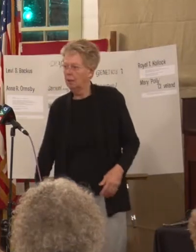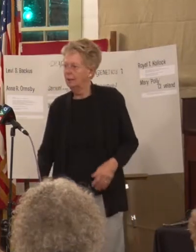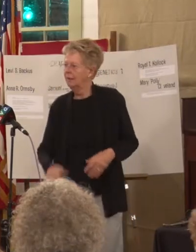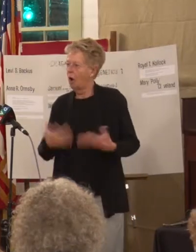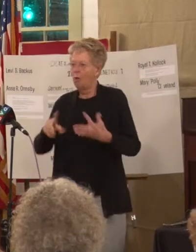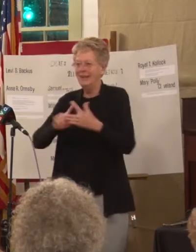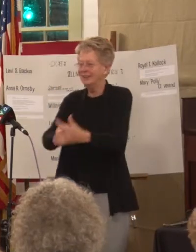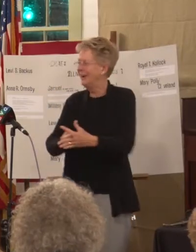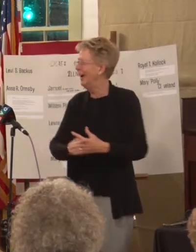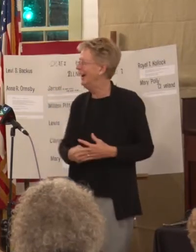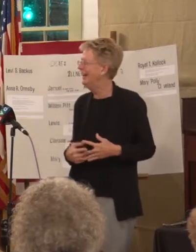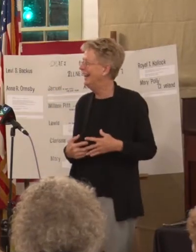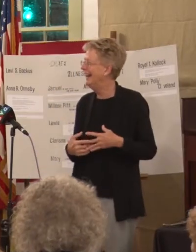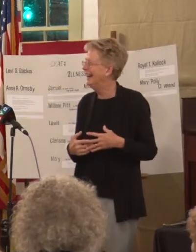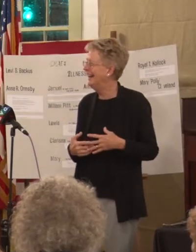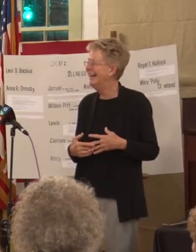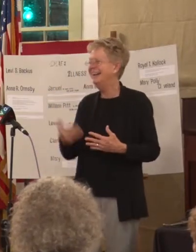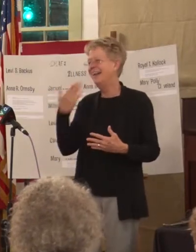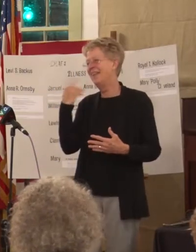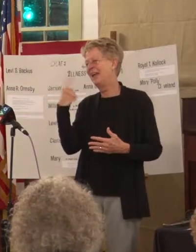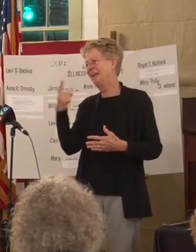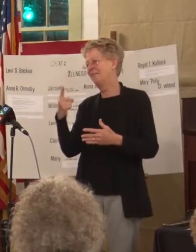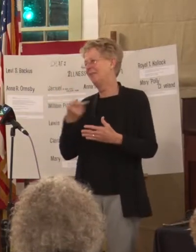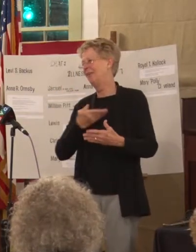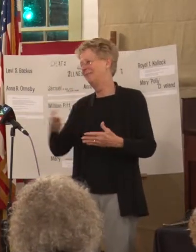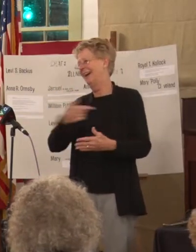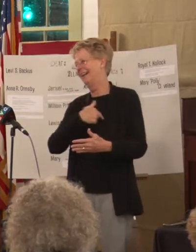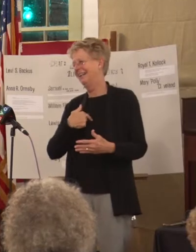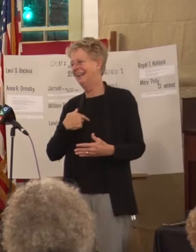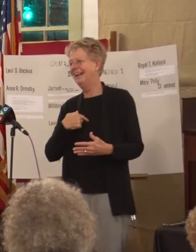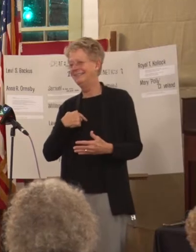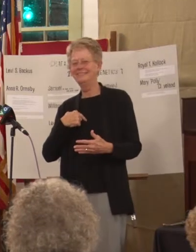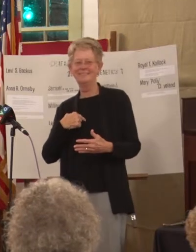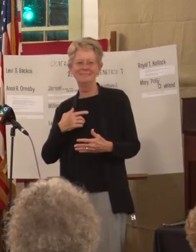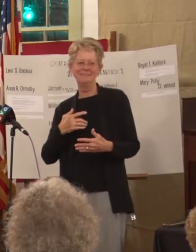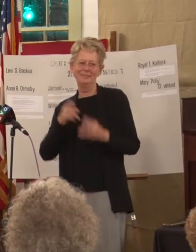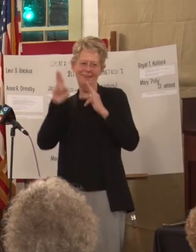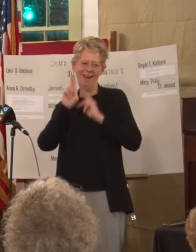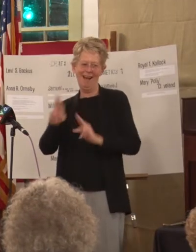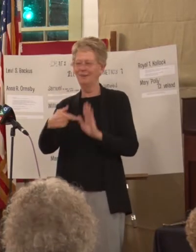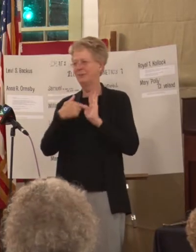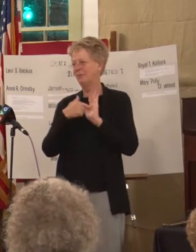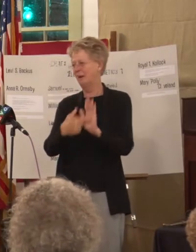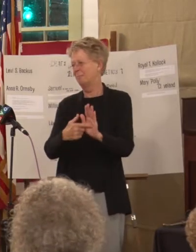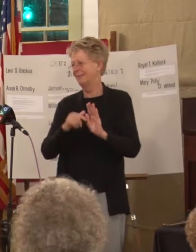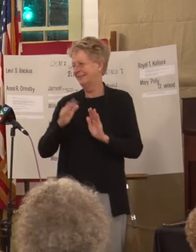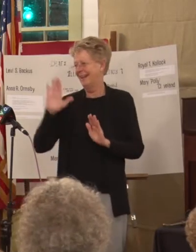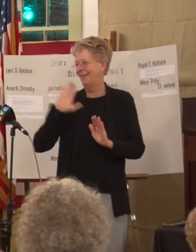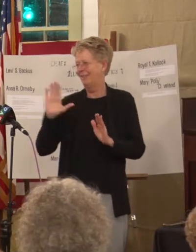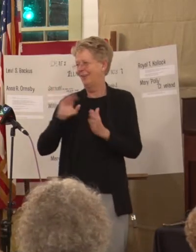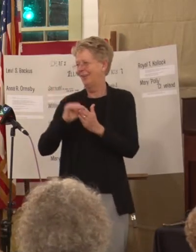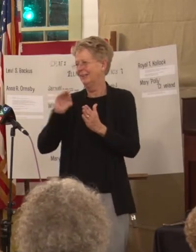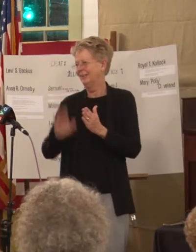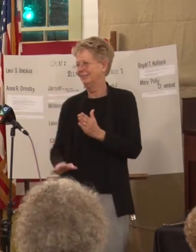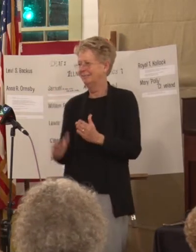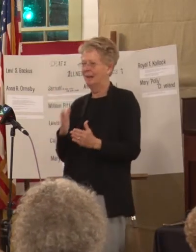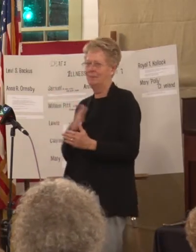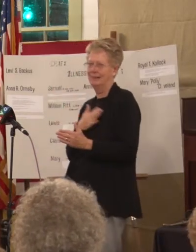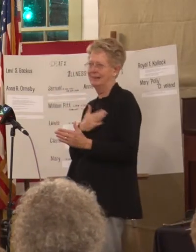Thank you again for asking us here. It's a real honor to represent our earliest students in our school's history. And we're